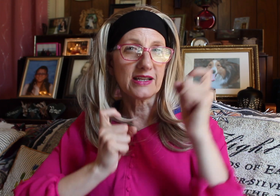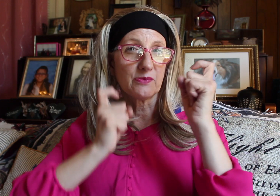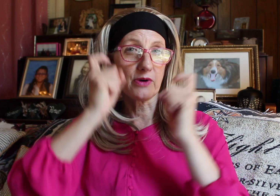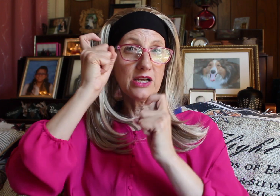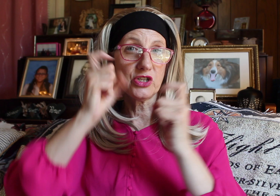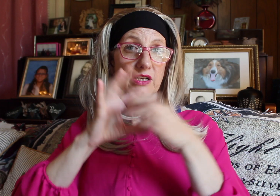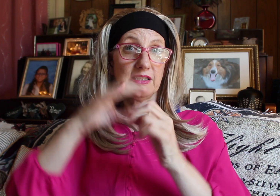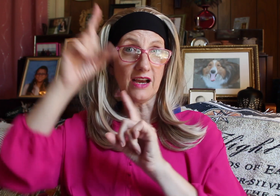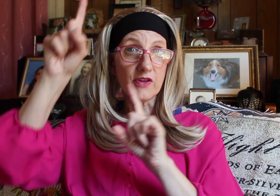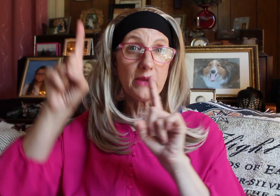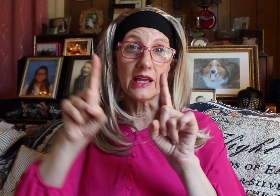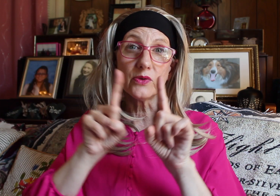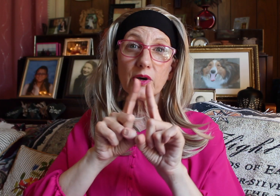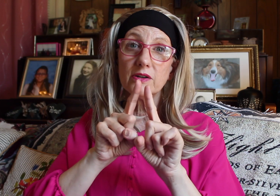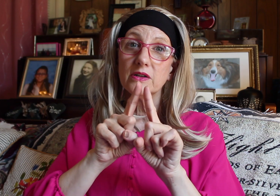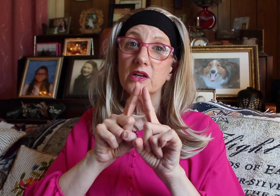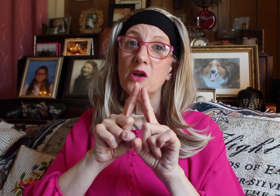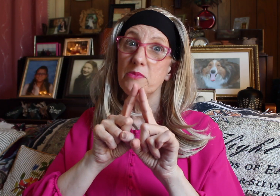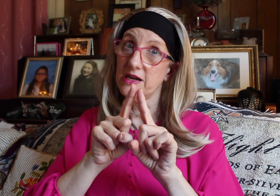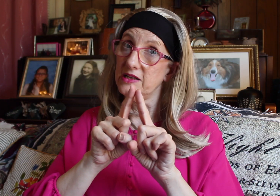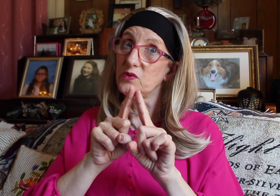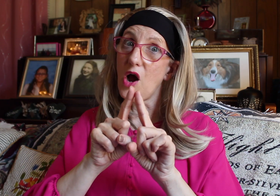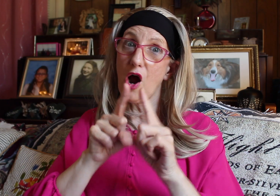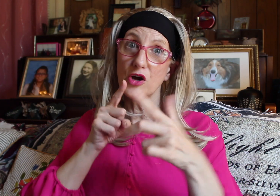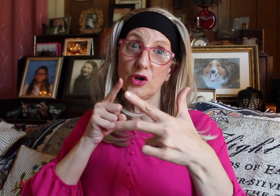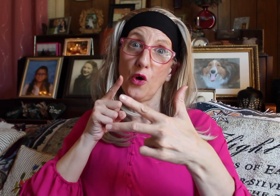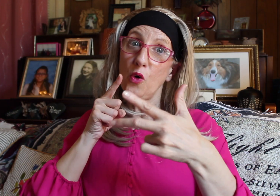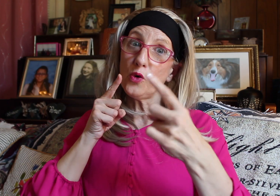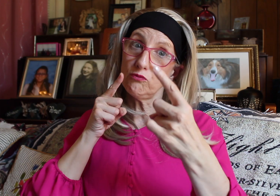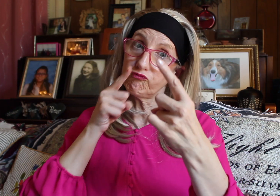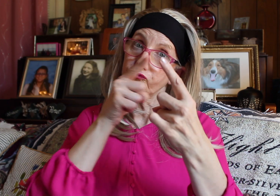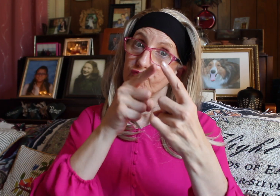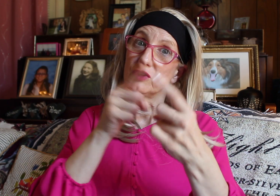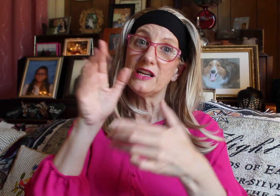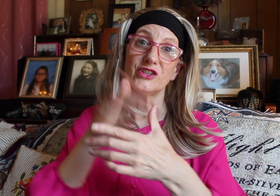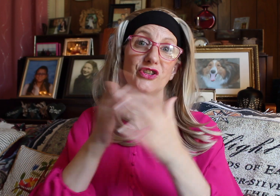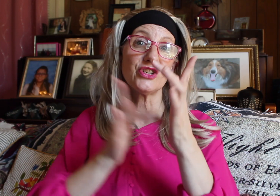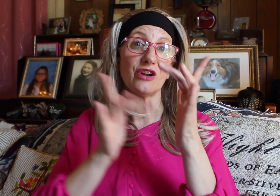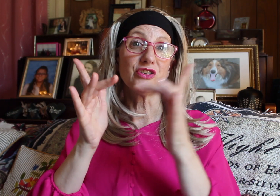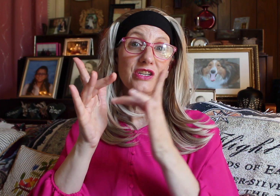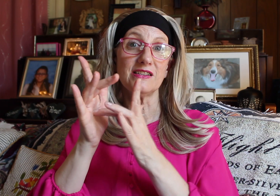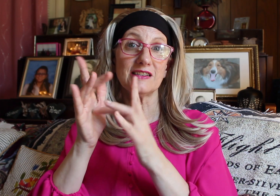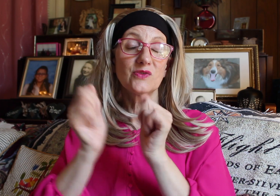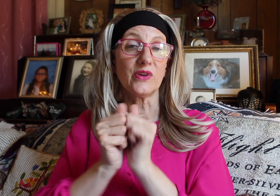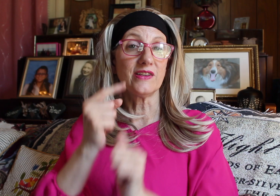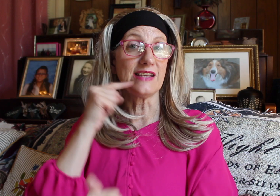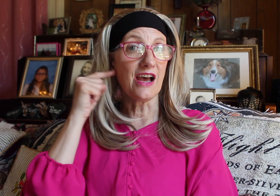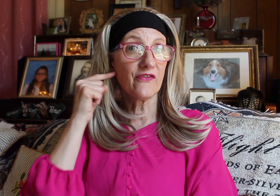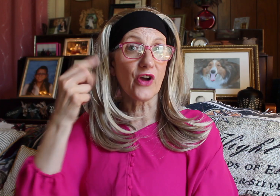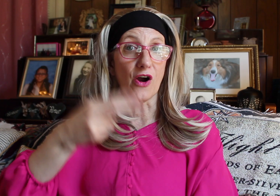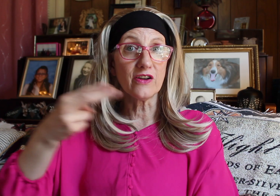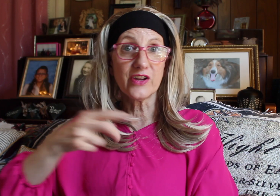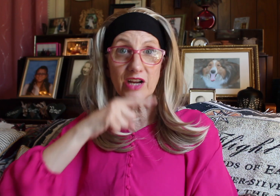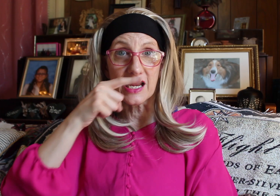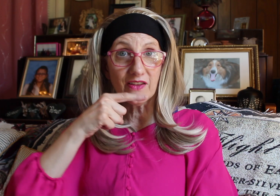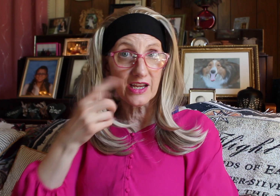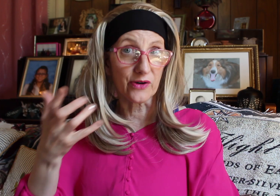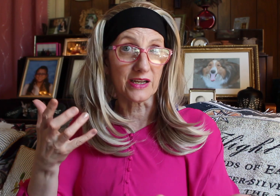expressions of Emmanuel because our goal is to share Jesus with the deaf, the hard of hearing, and the hearing.